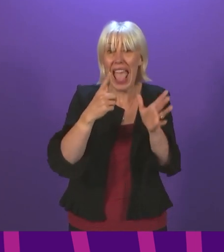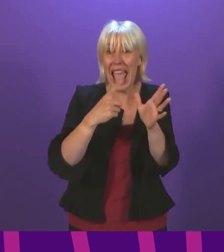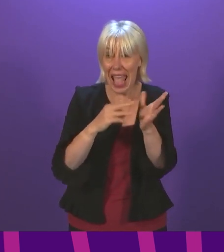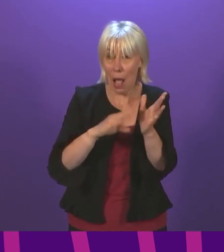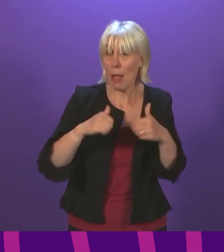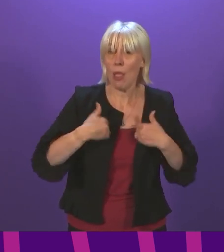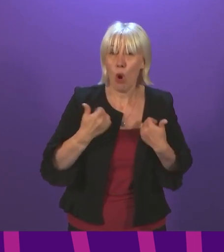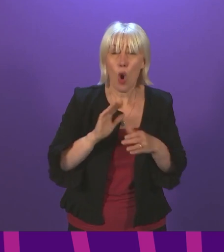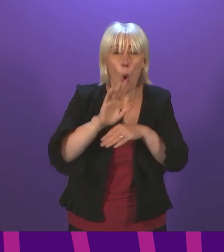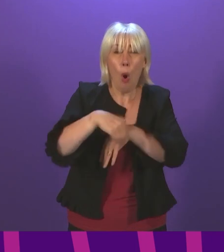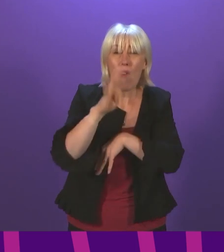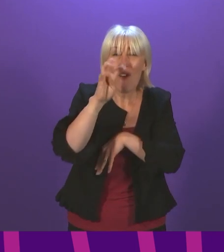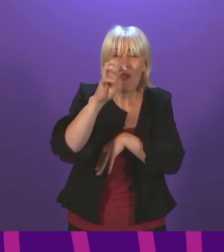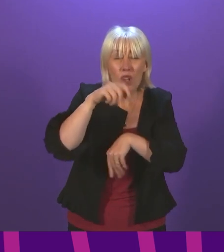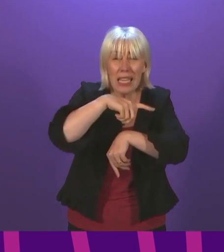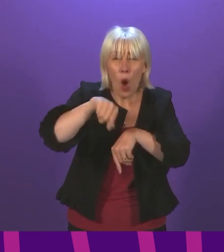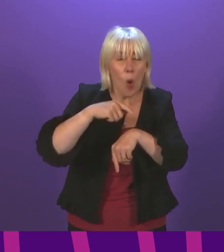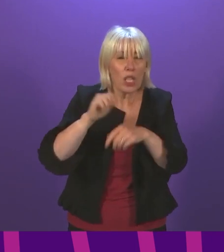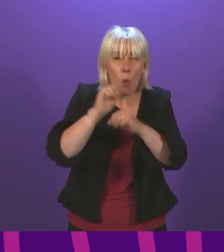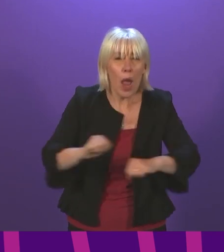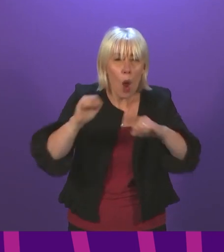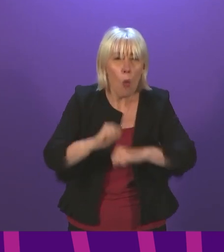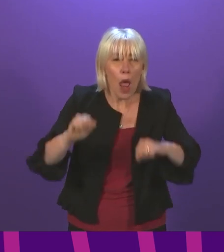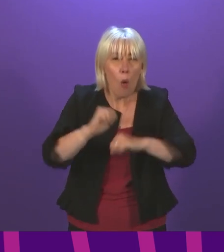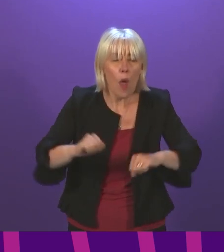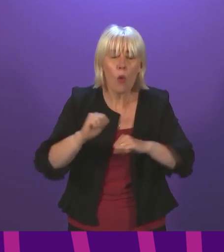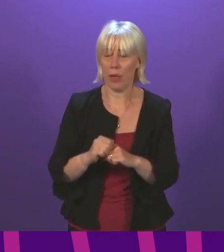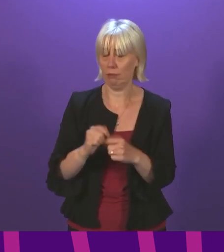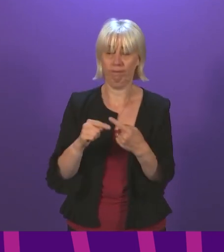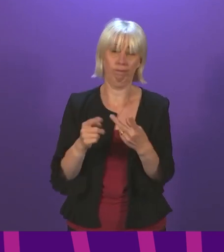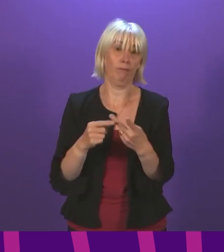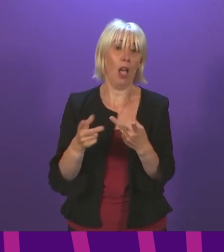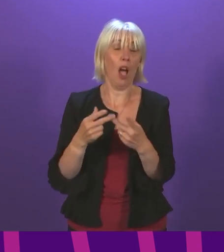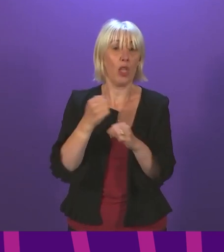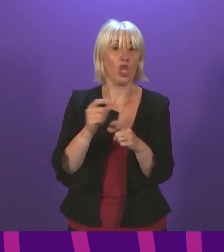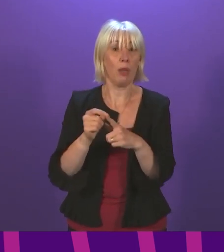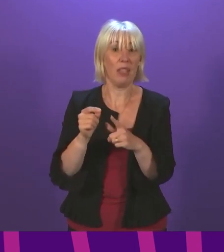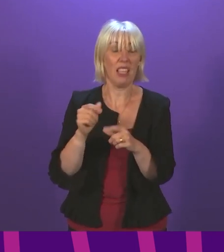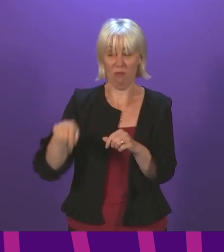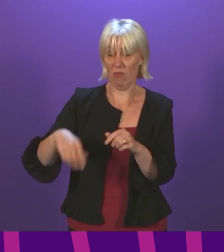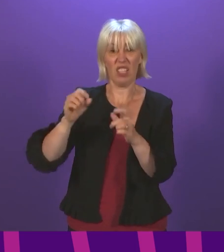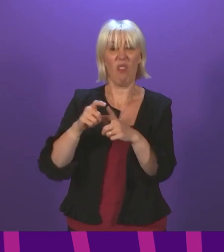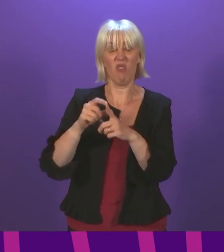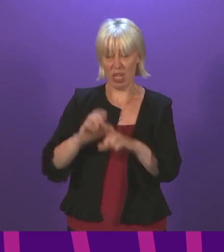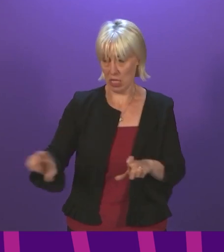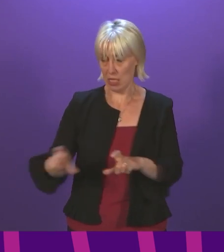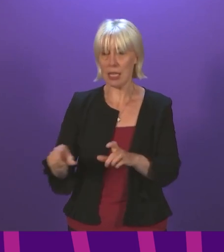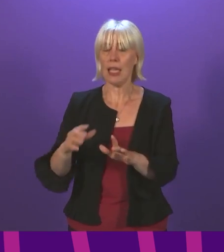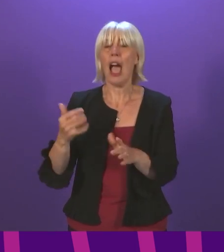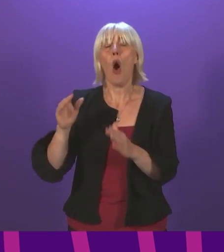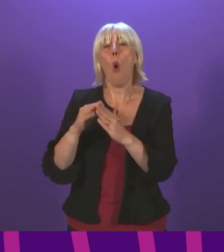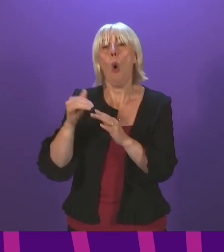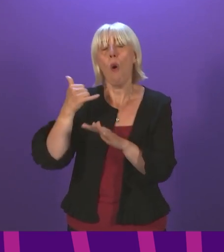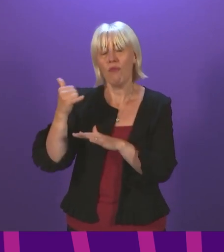Over 14 hours later, a GP from Dumfries had called for an ambulance during a home visit and was advised